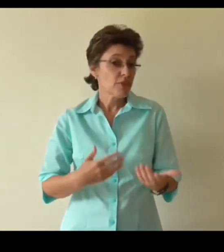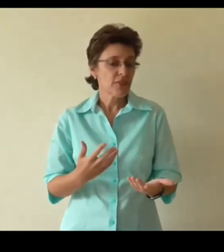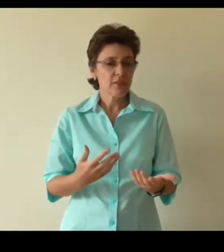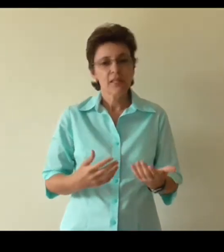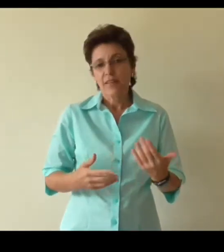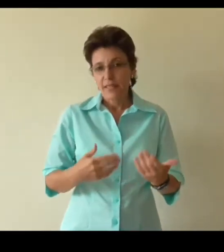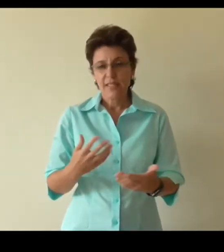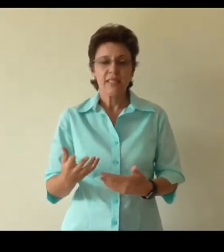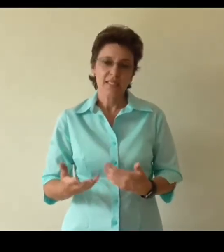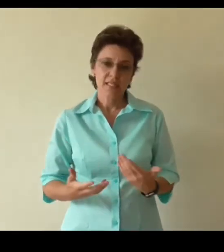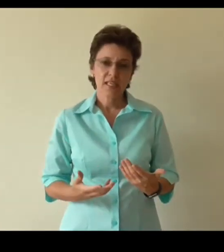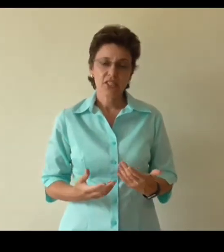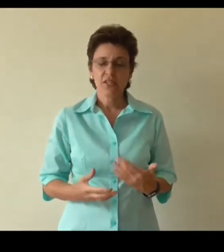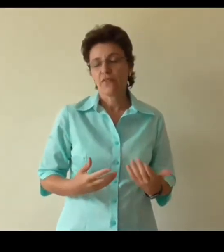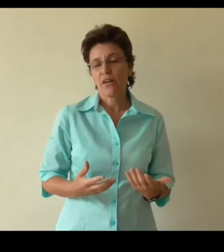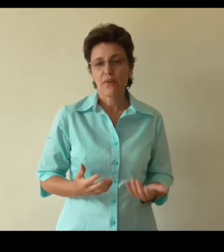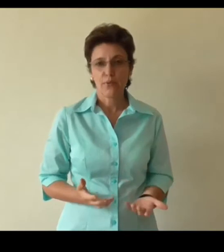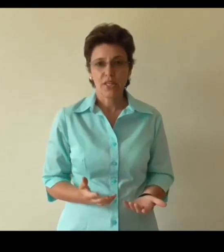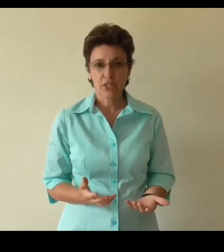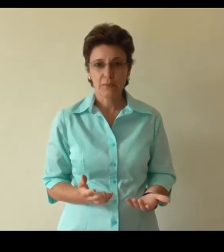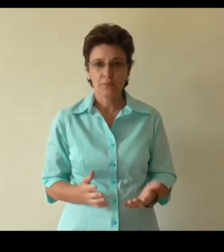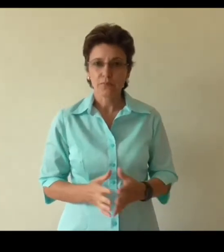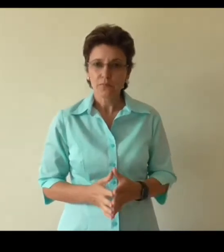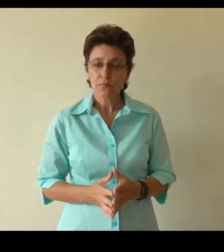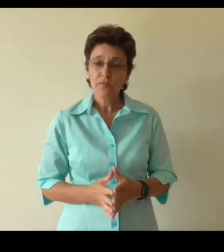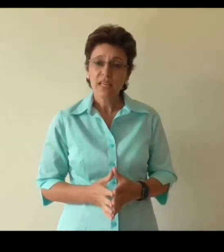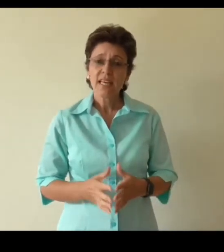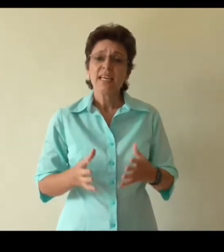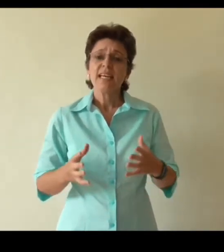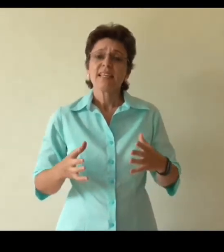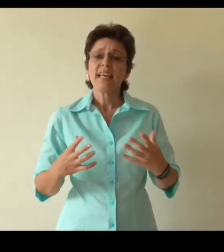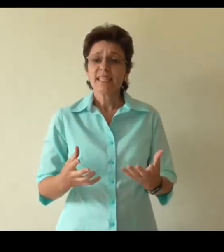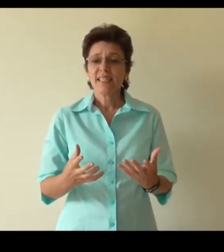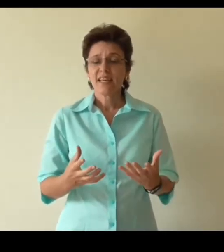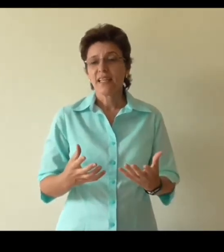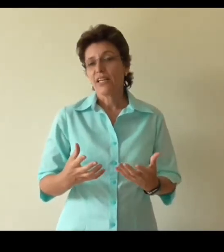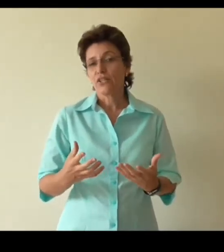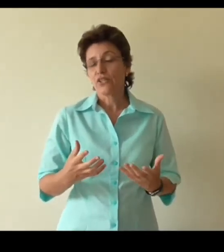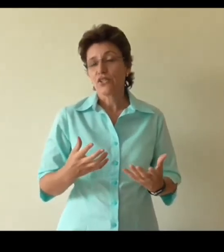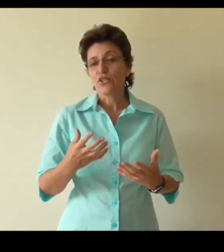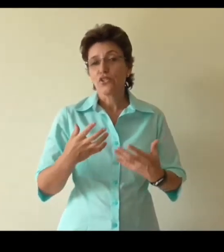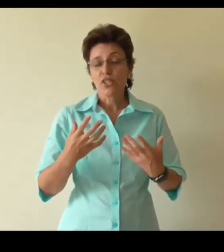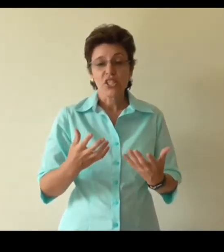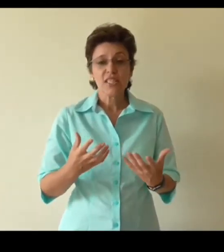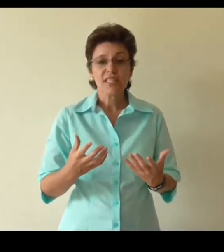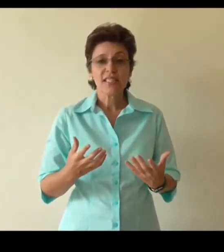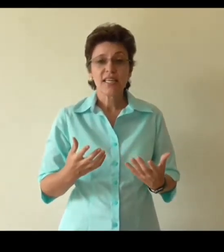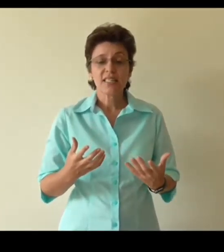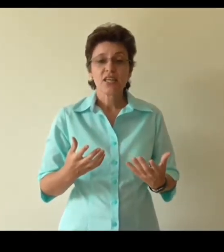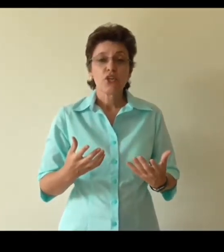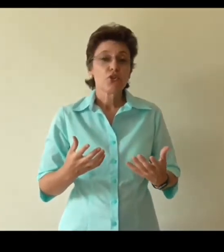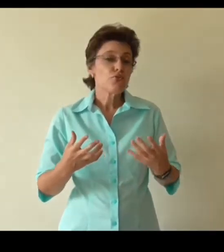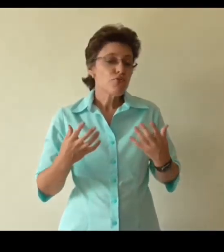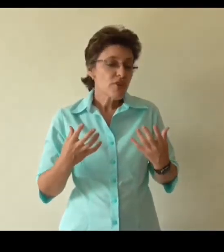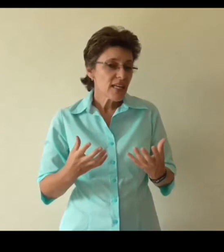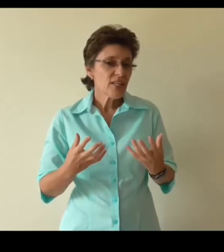will feel that tingling sensation and fine vibration. The next thing I'd like to suggest is that you really